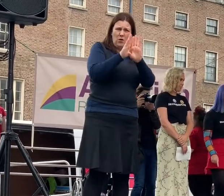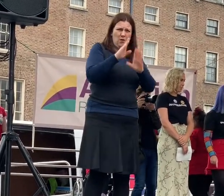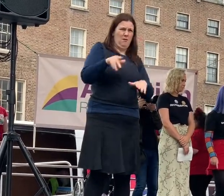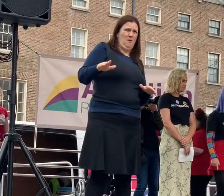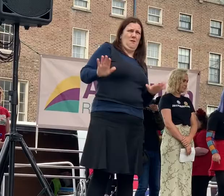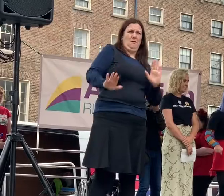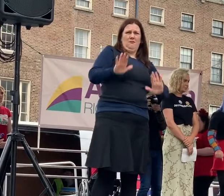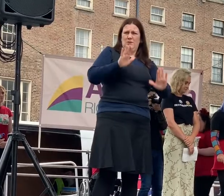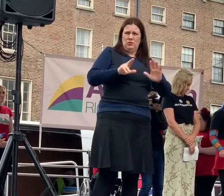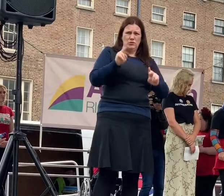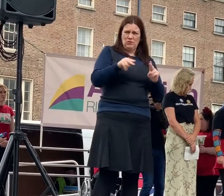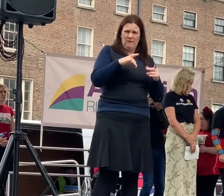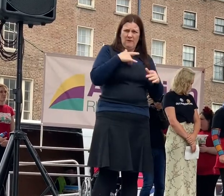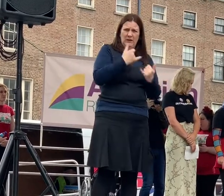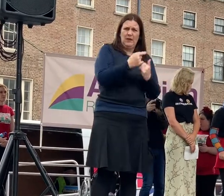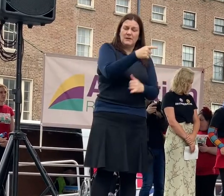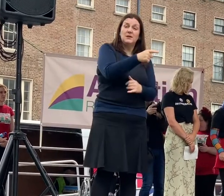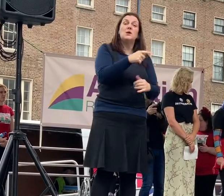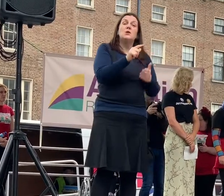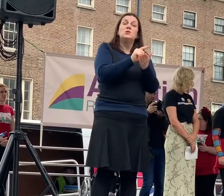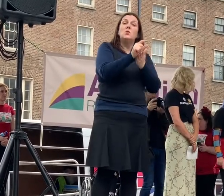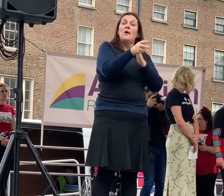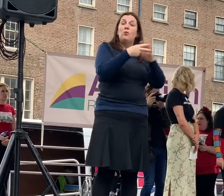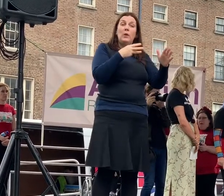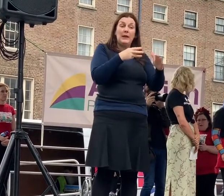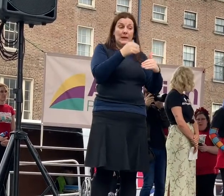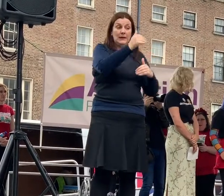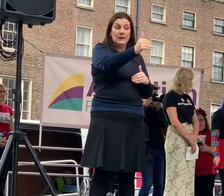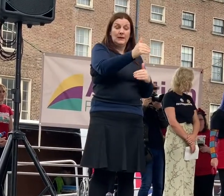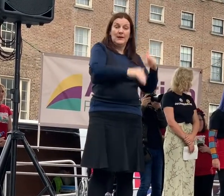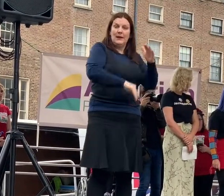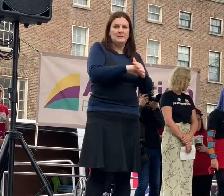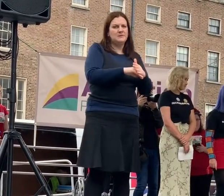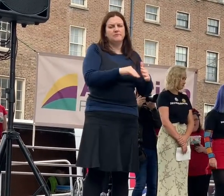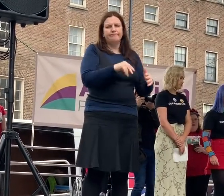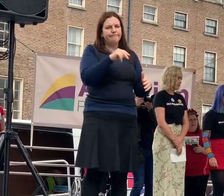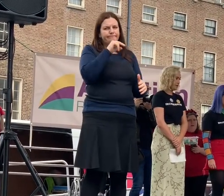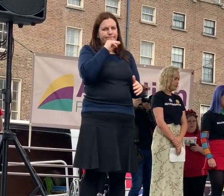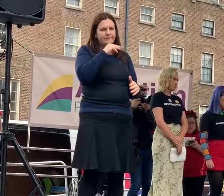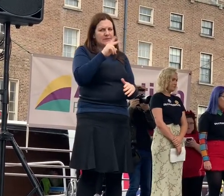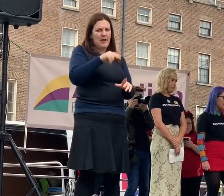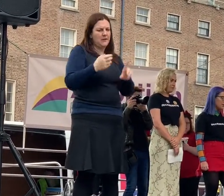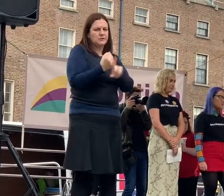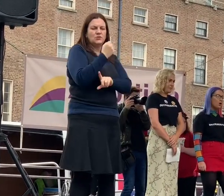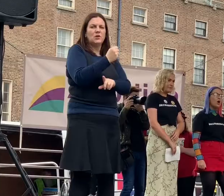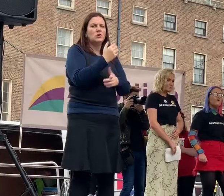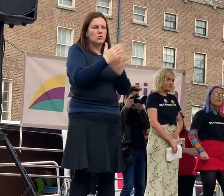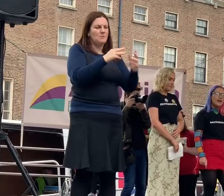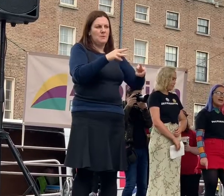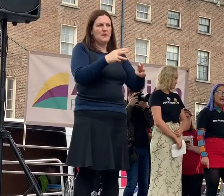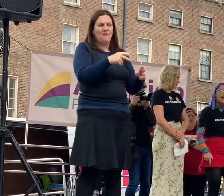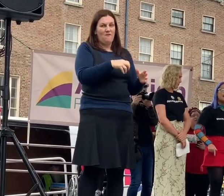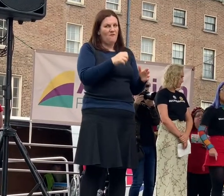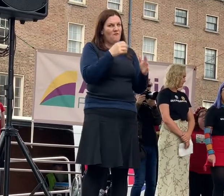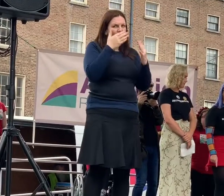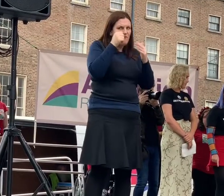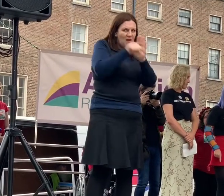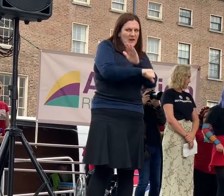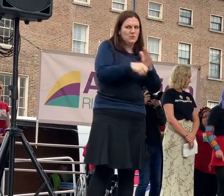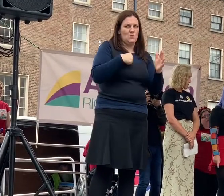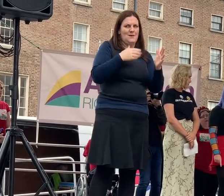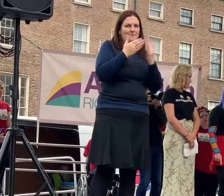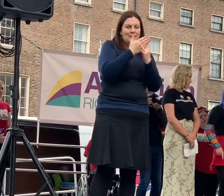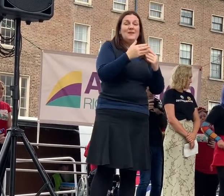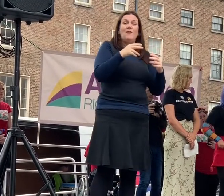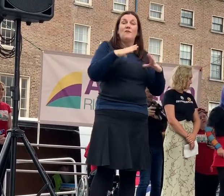unattainable. More and more people slip through the cracks failing to access abortion when needed. Free, safe,